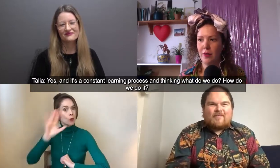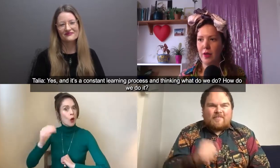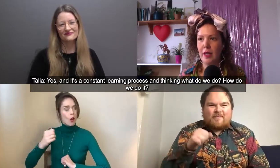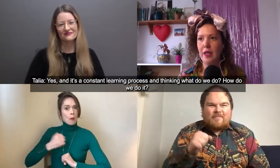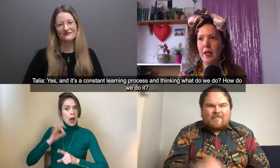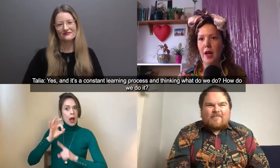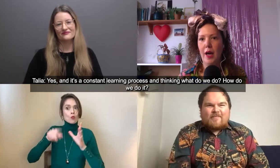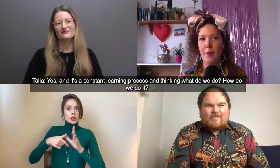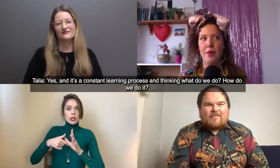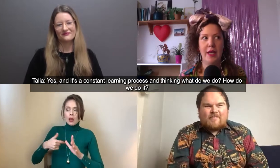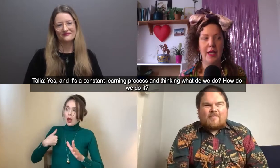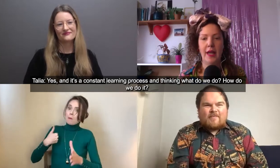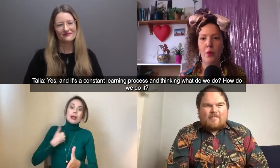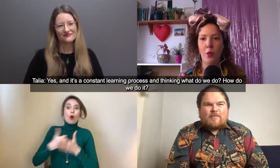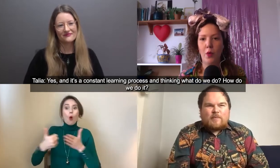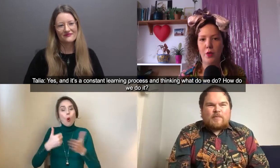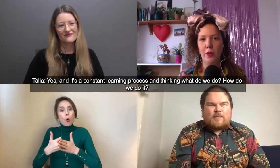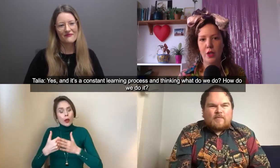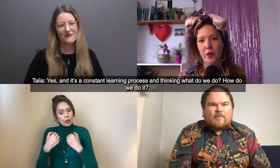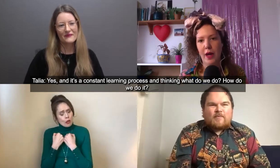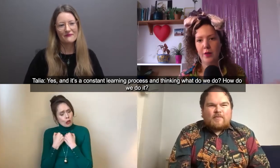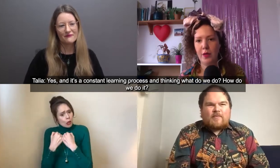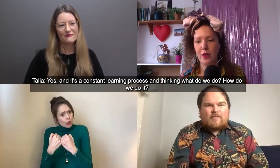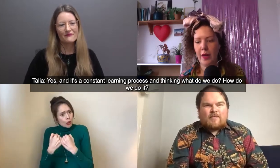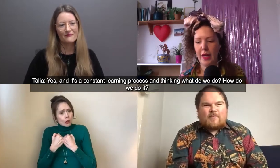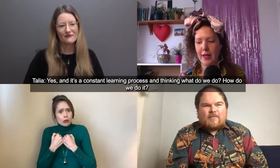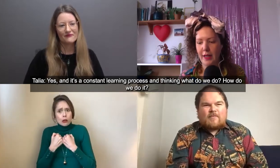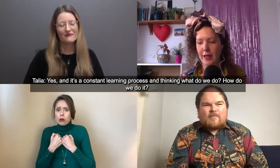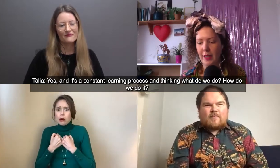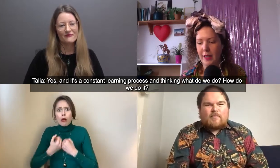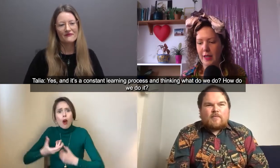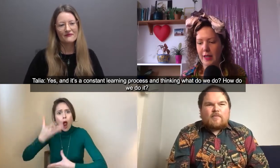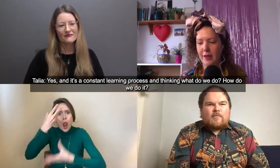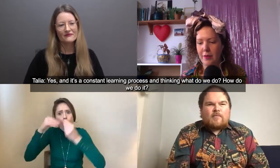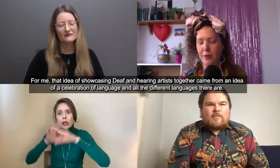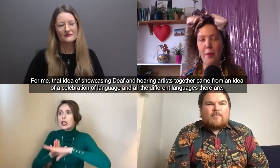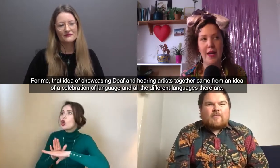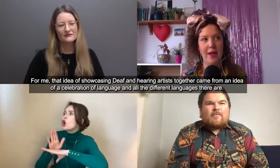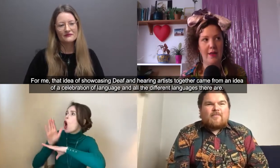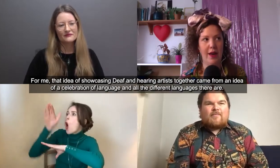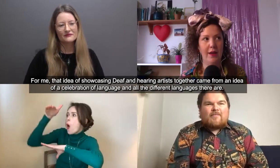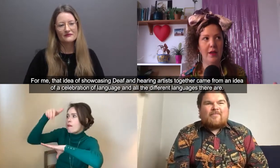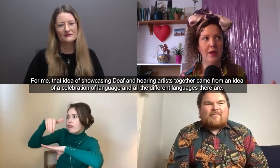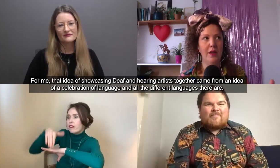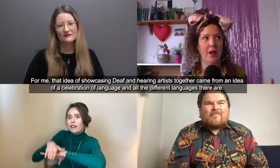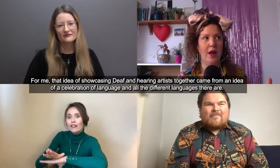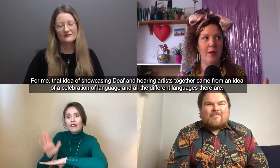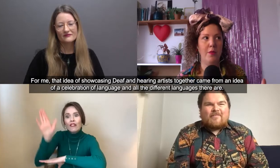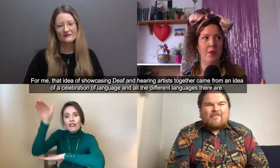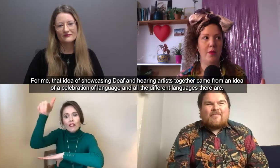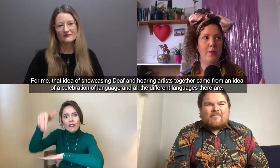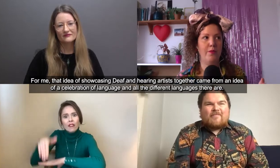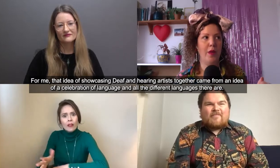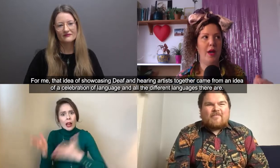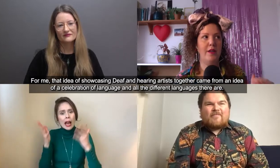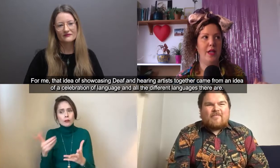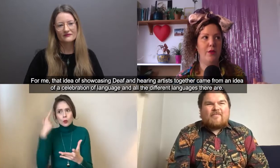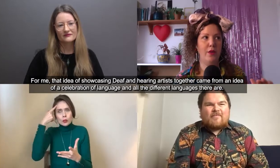um thinking what what do we do how do we do it and it it for me that um idea of